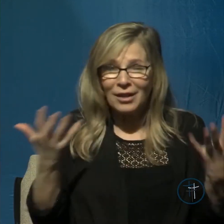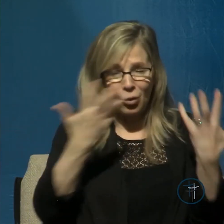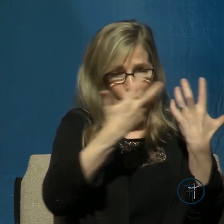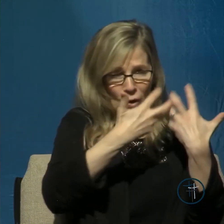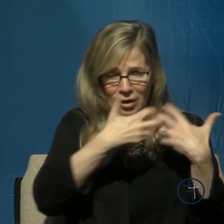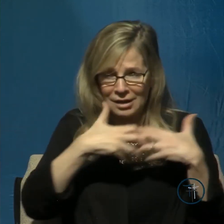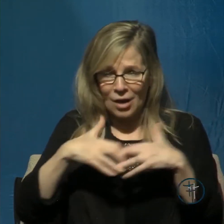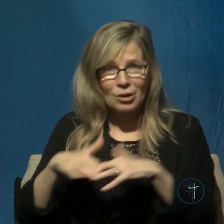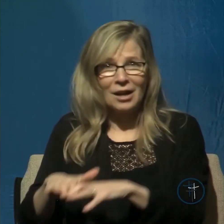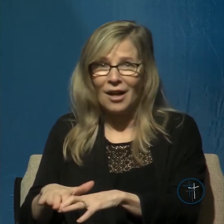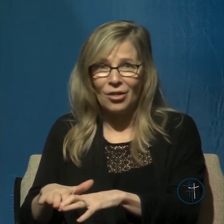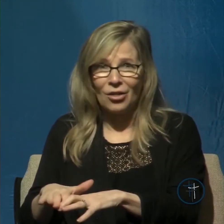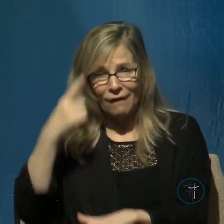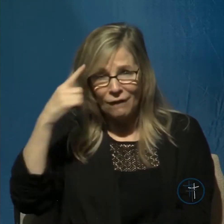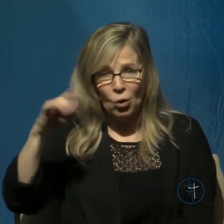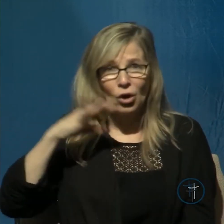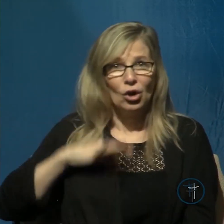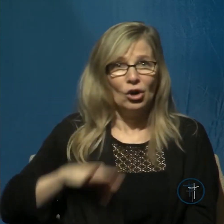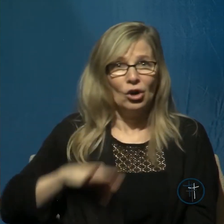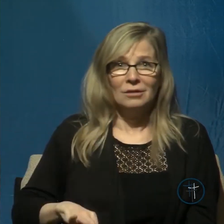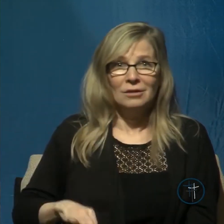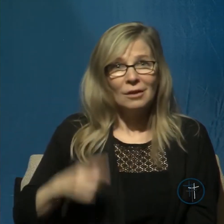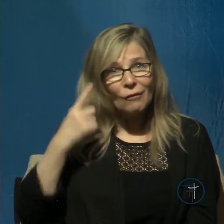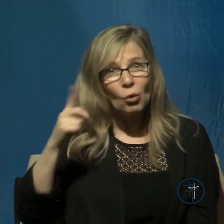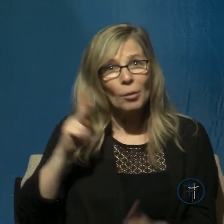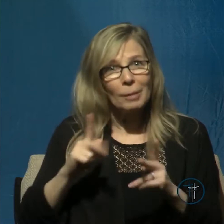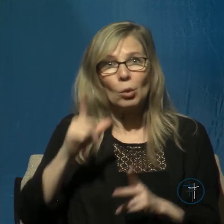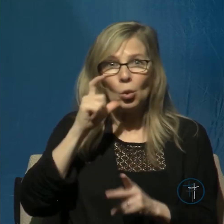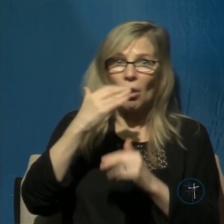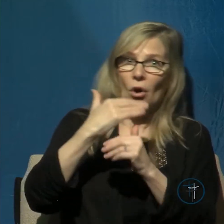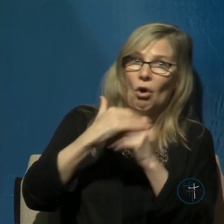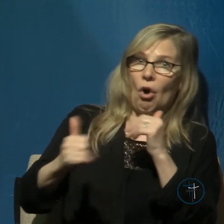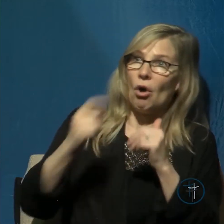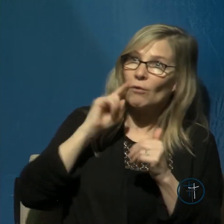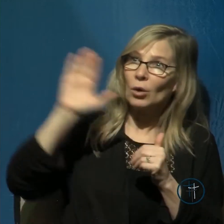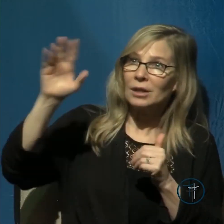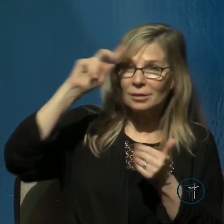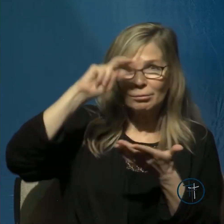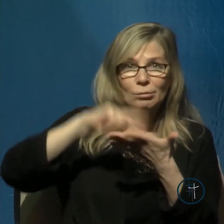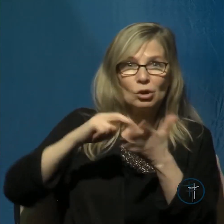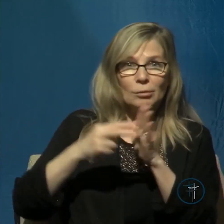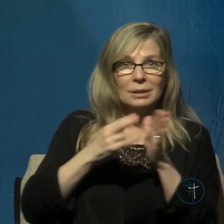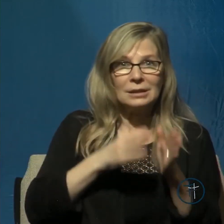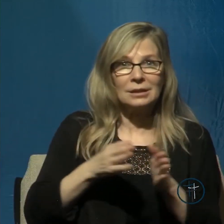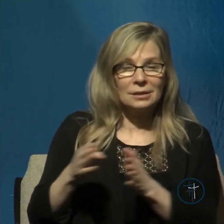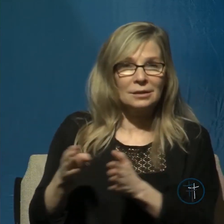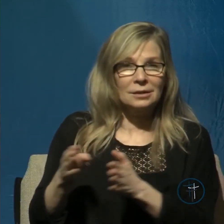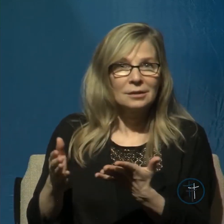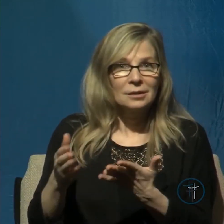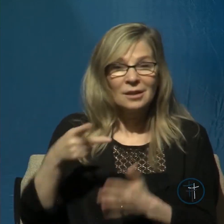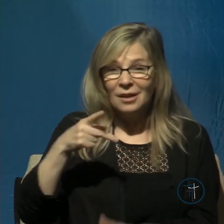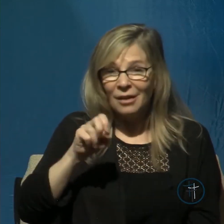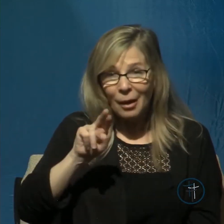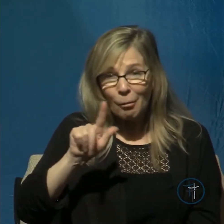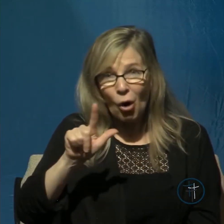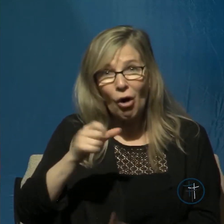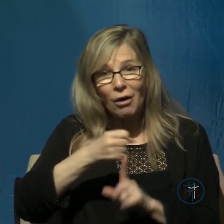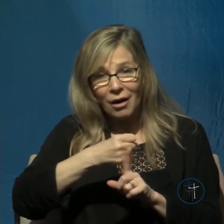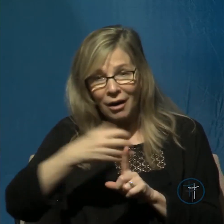God to those who are called according to his purpose and then Paul goes on in verse 27 to explain what his ultimate